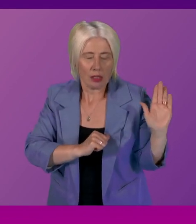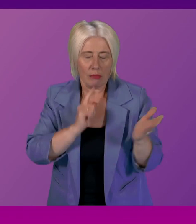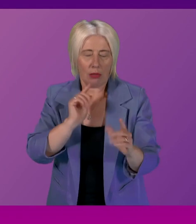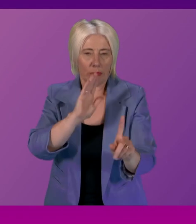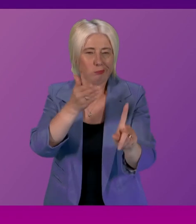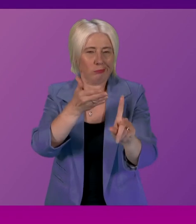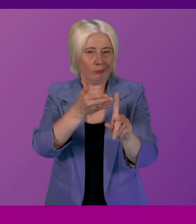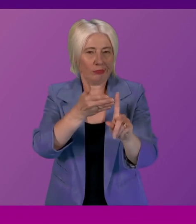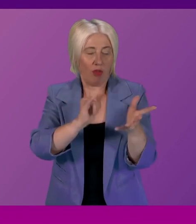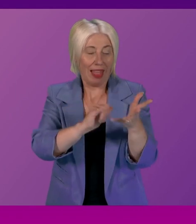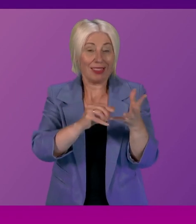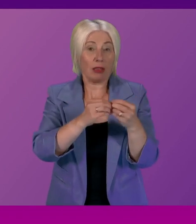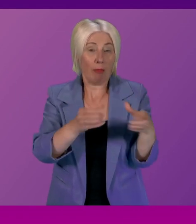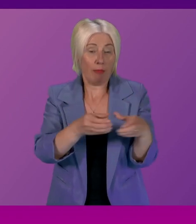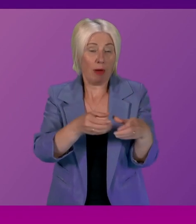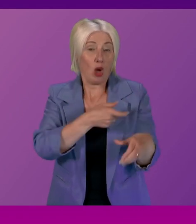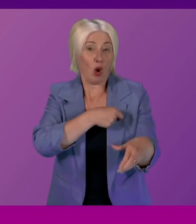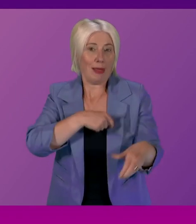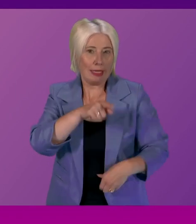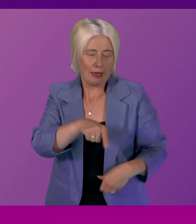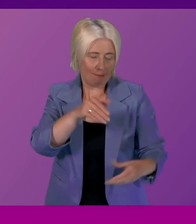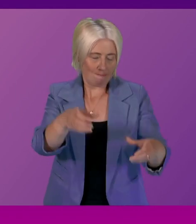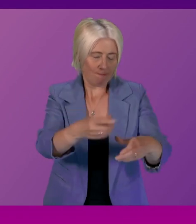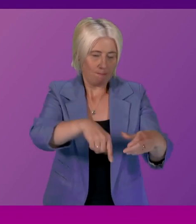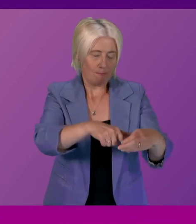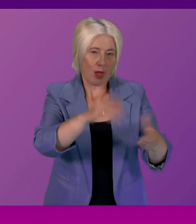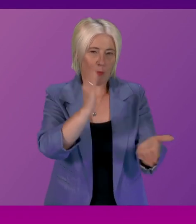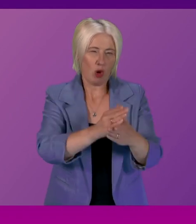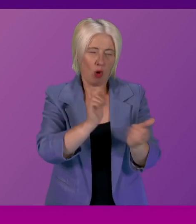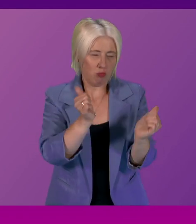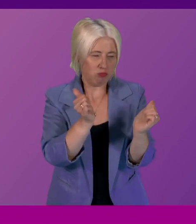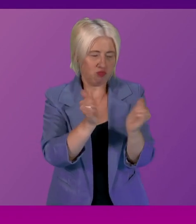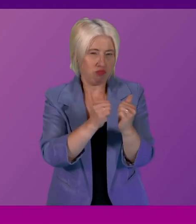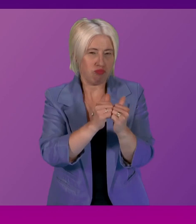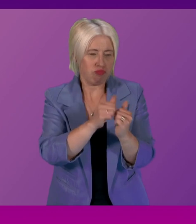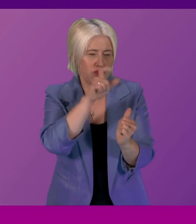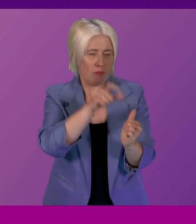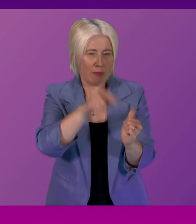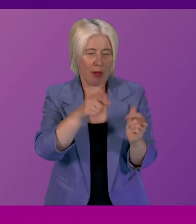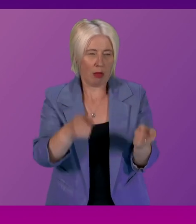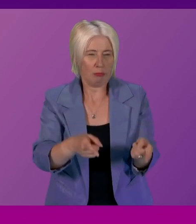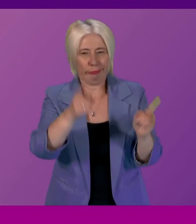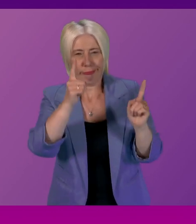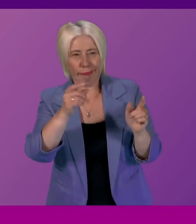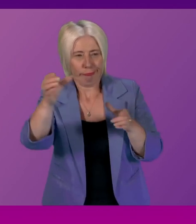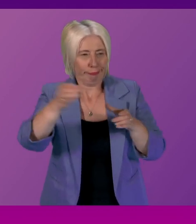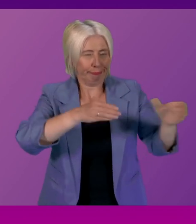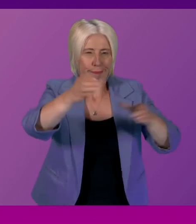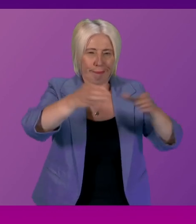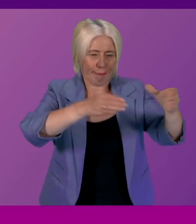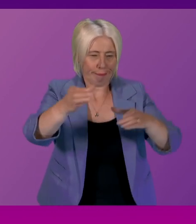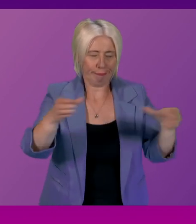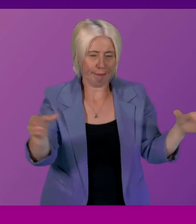of course of that subcommittee is to ensure that we have all of the appropriate ministers cabinet secretaries